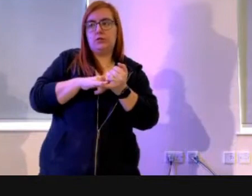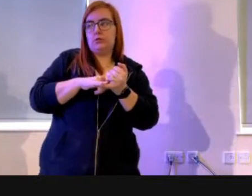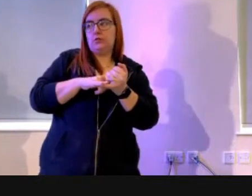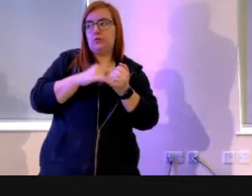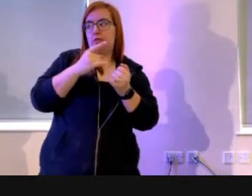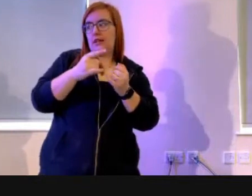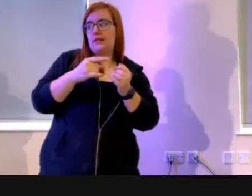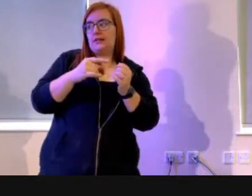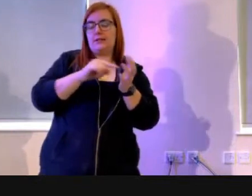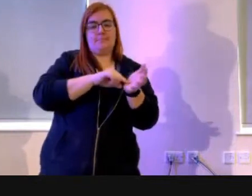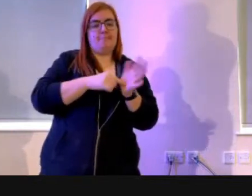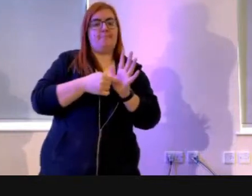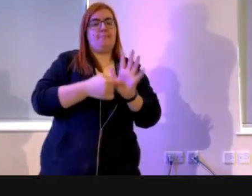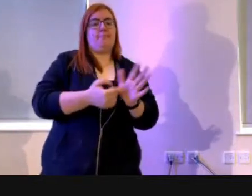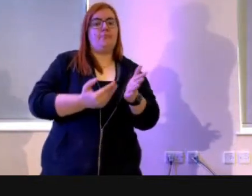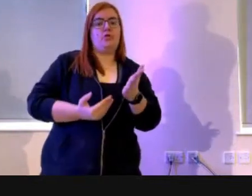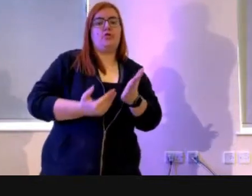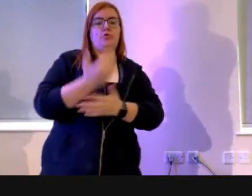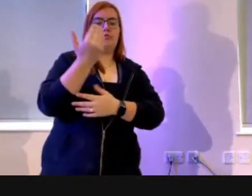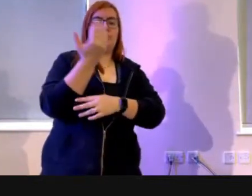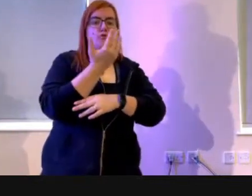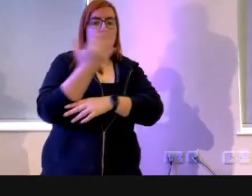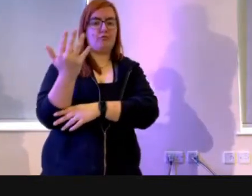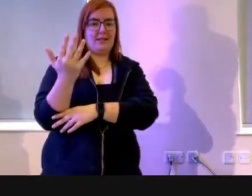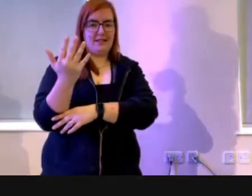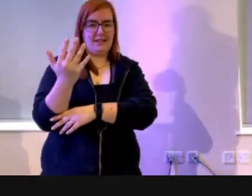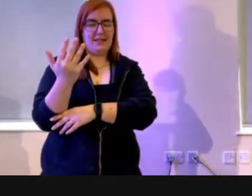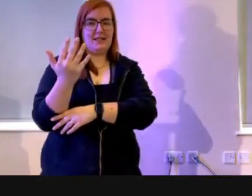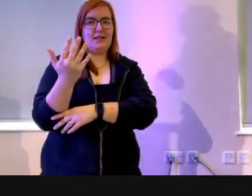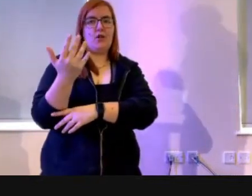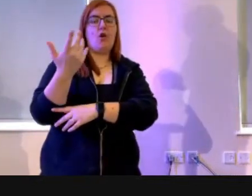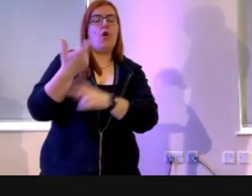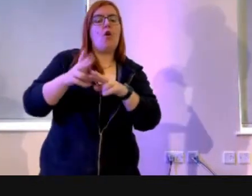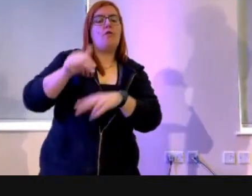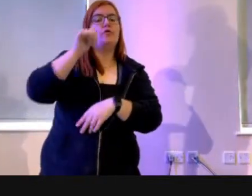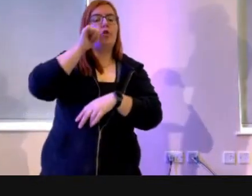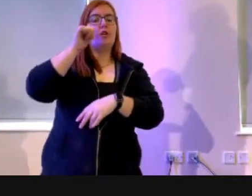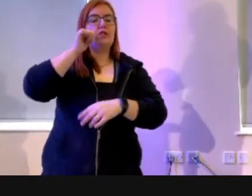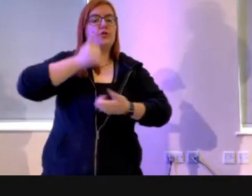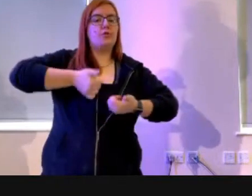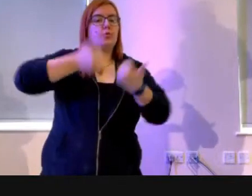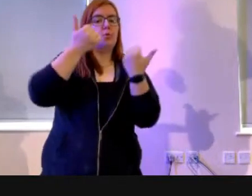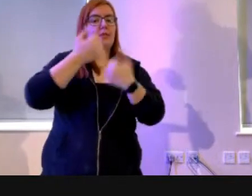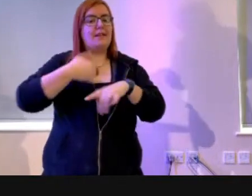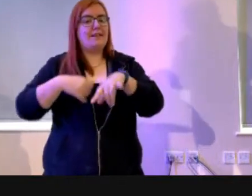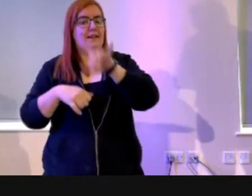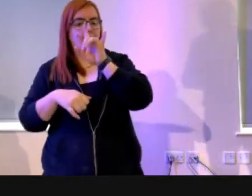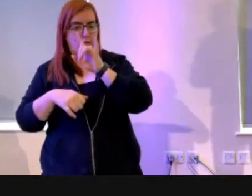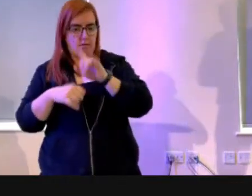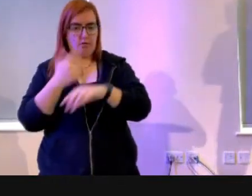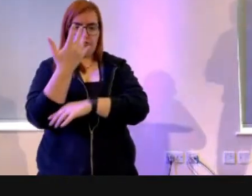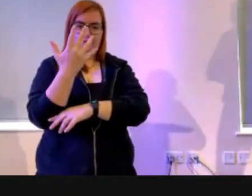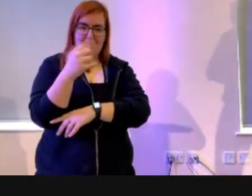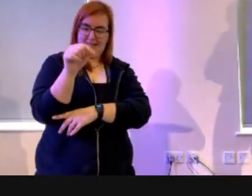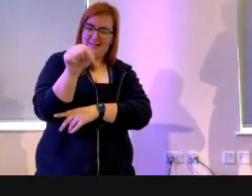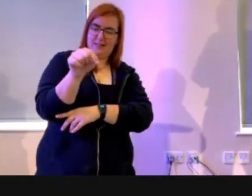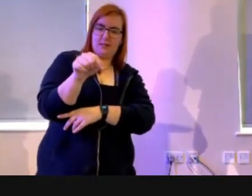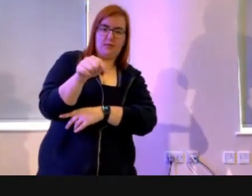that symbolized through a tree. The tree of the knowledge of good and evil. This is what it says in Genesis chapter 2 verse